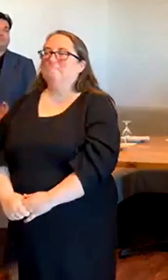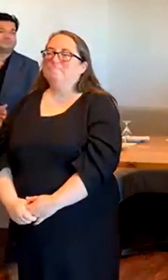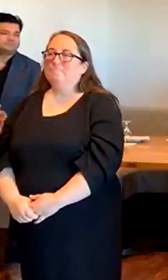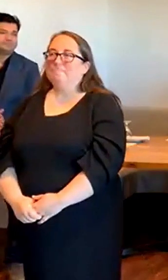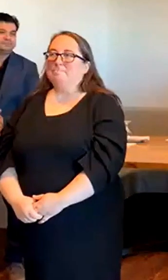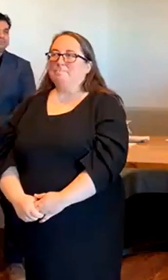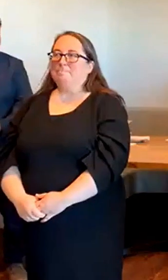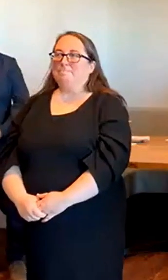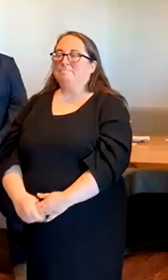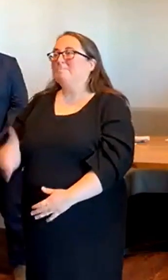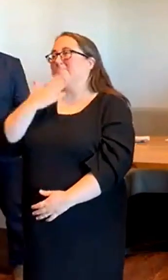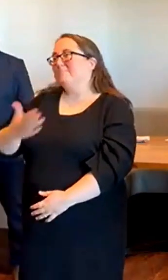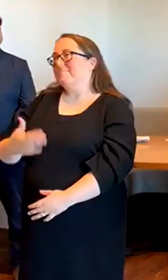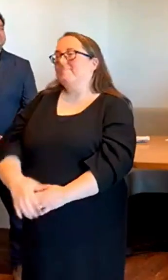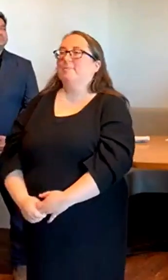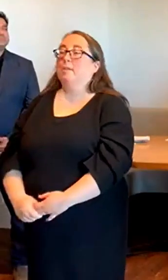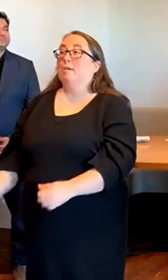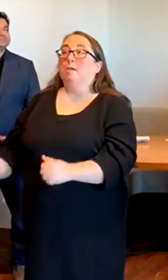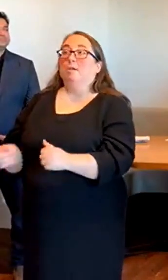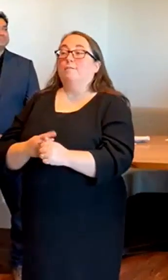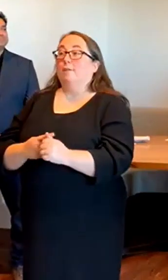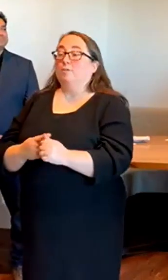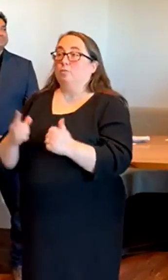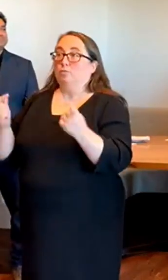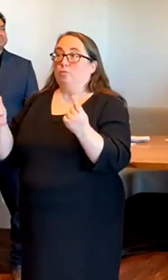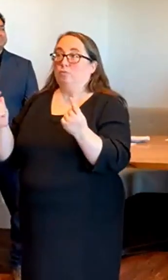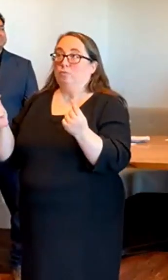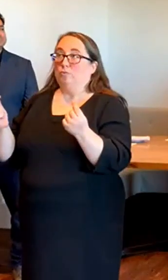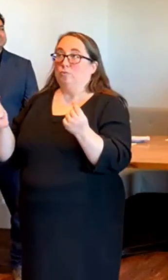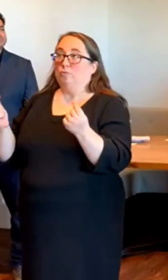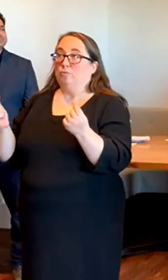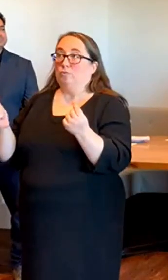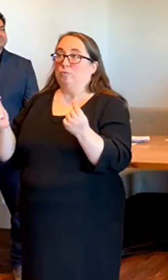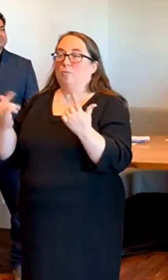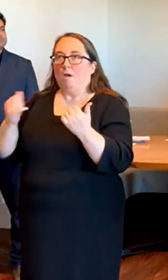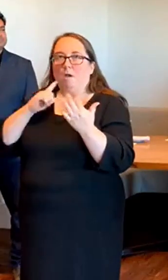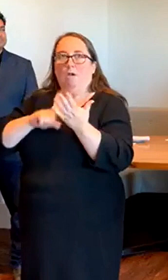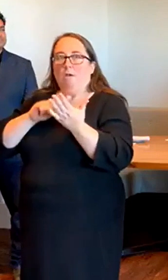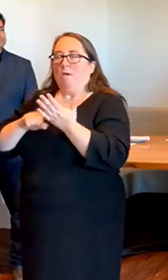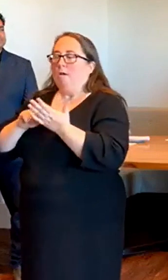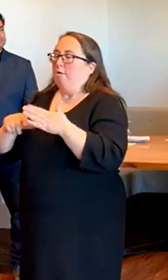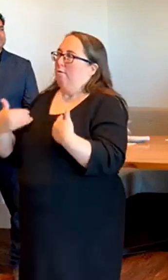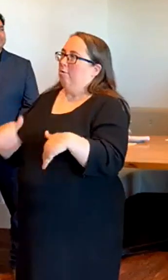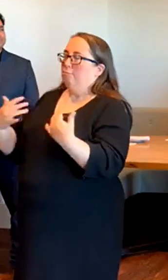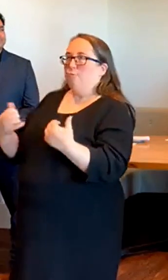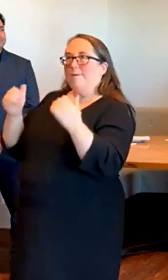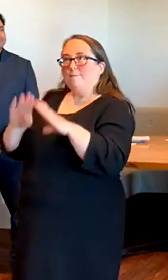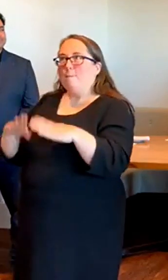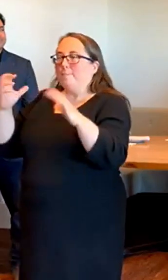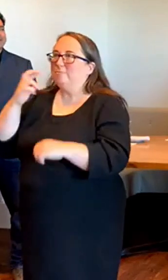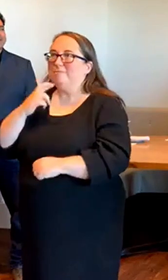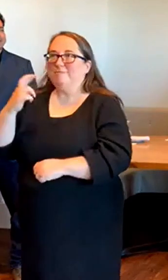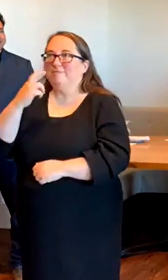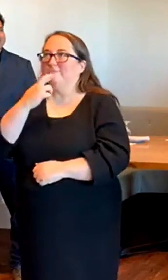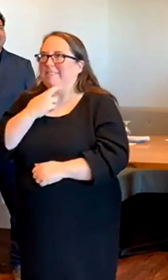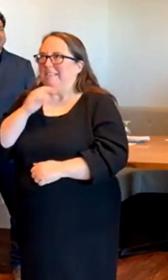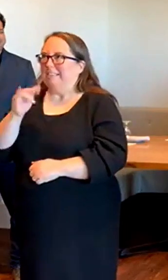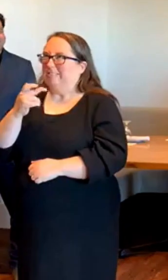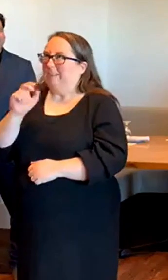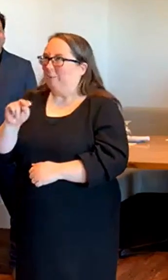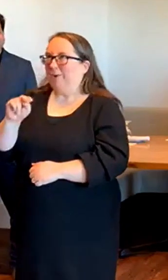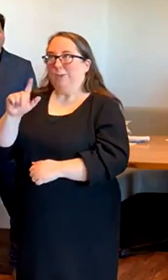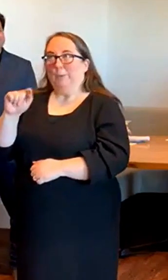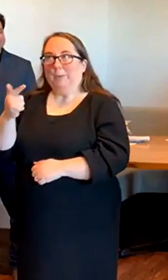Thank you. Thank first, I'd like to just recognize your bravery. Opening a restaurant in January of 2021